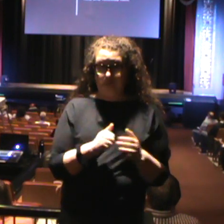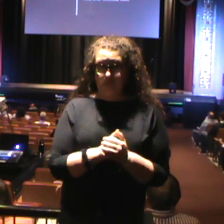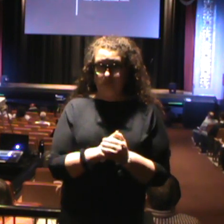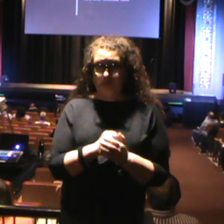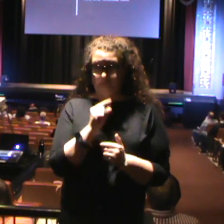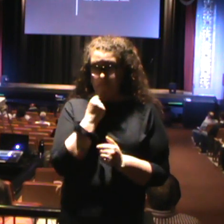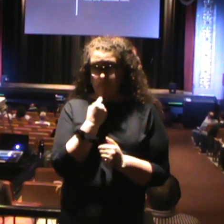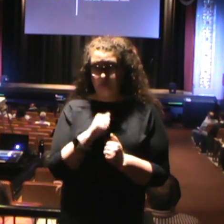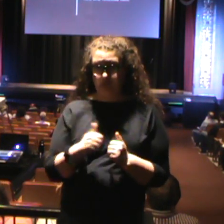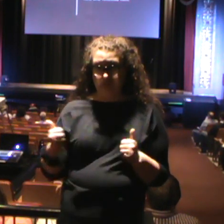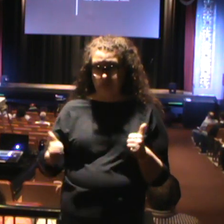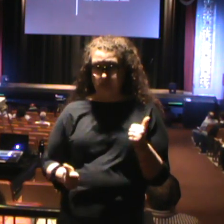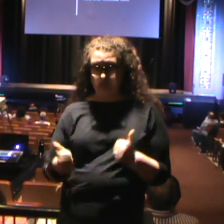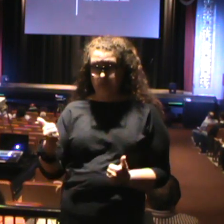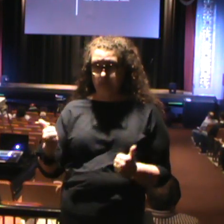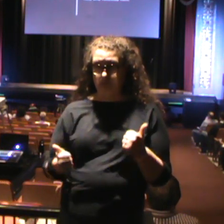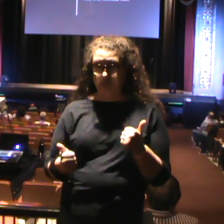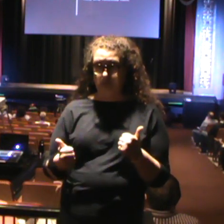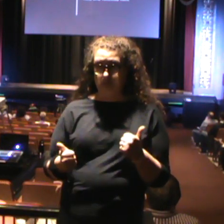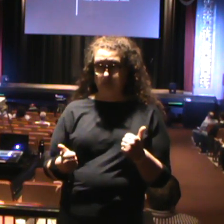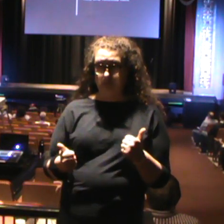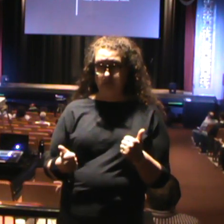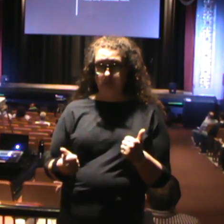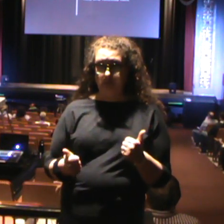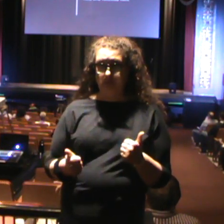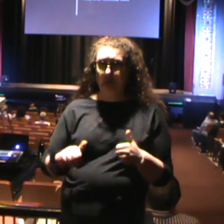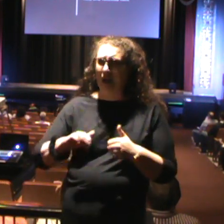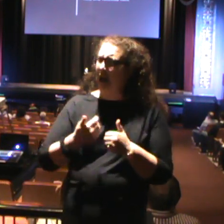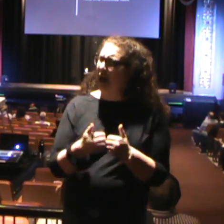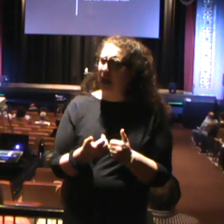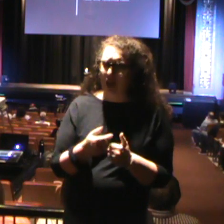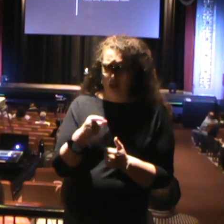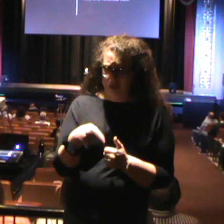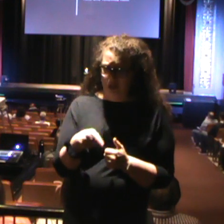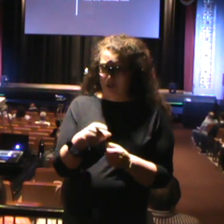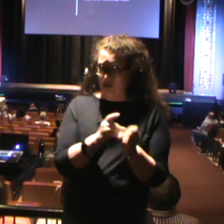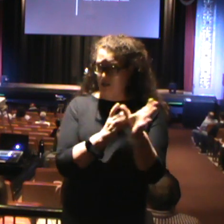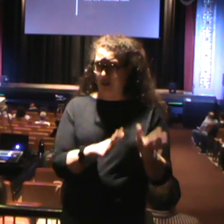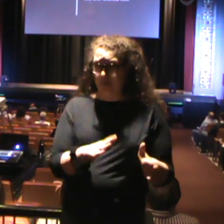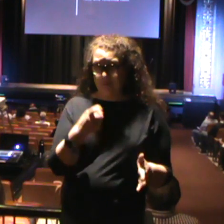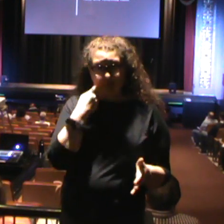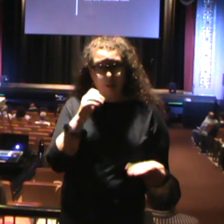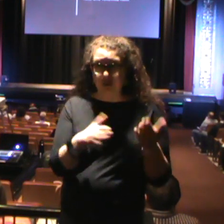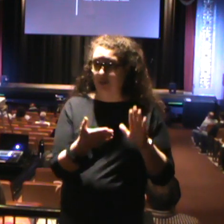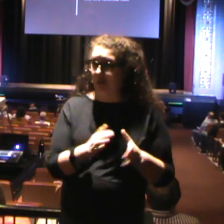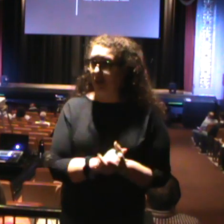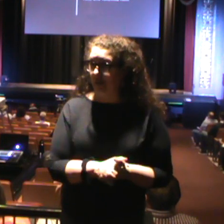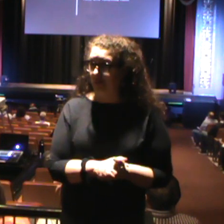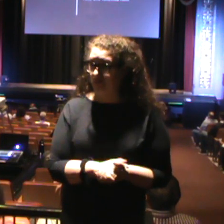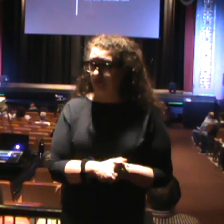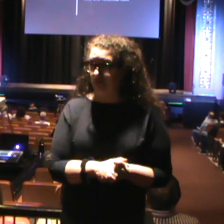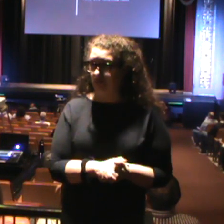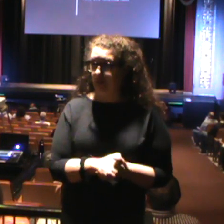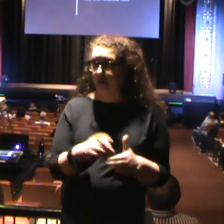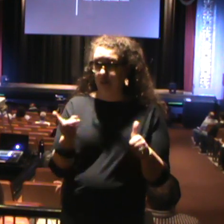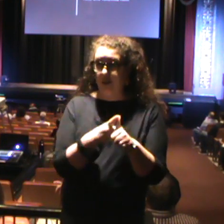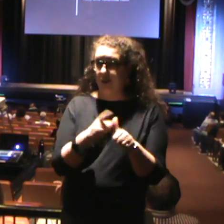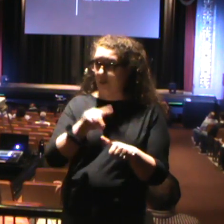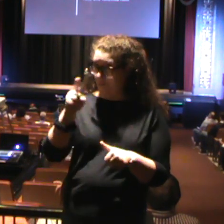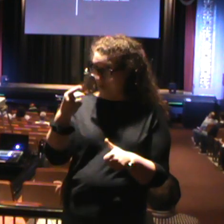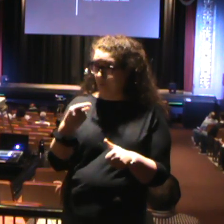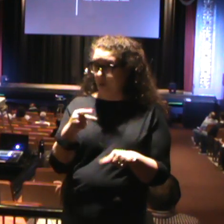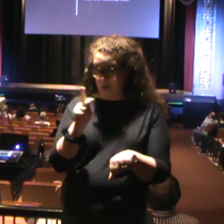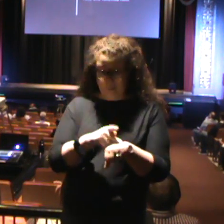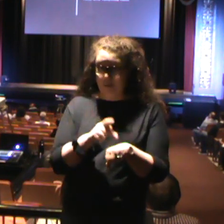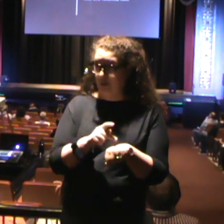Seriously. How did some of these disciples die? Like the first one here, the first one that we're talking about, Peter,